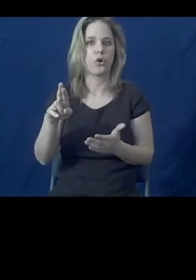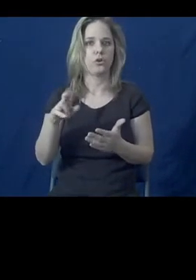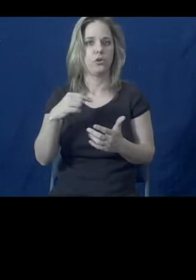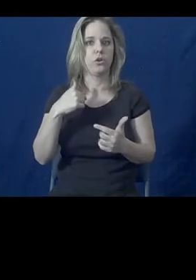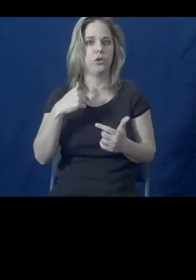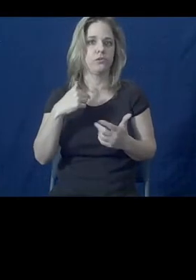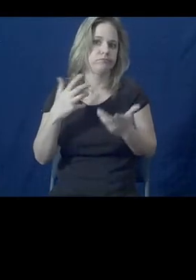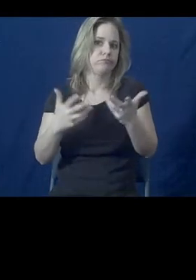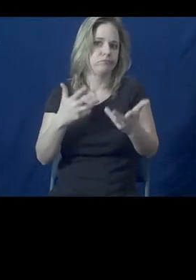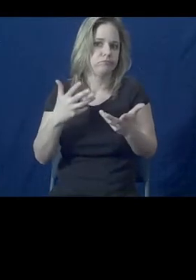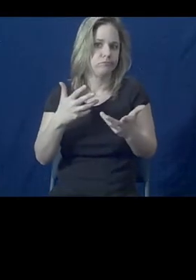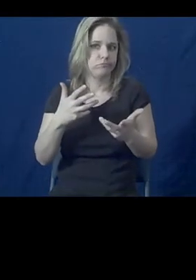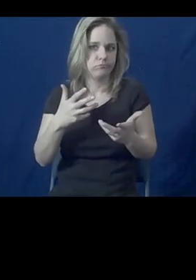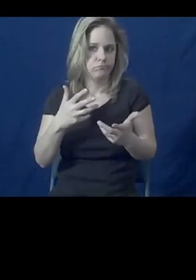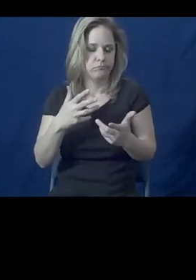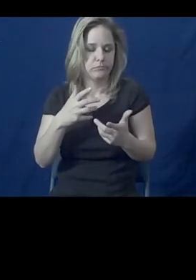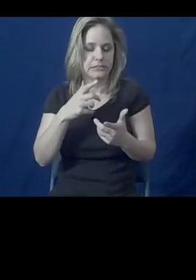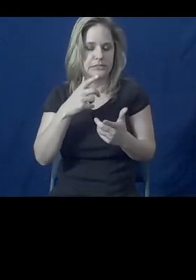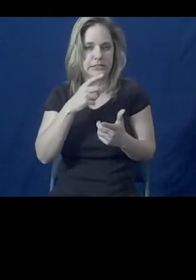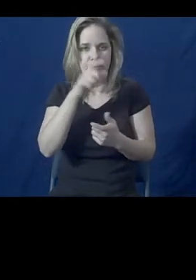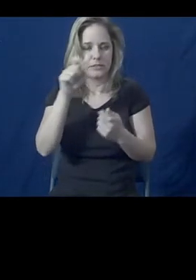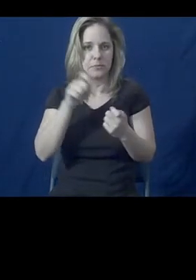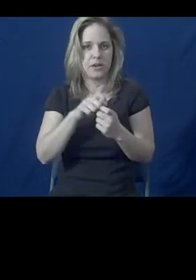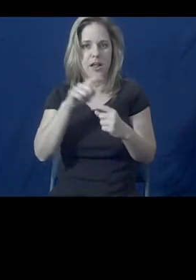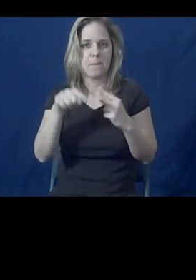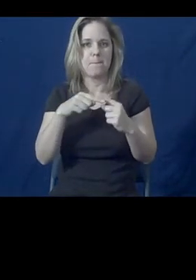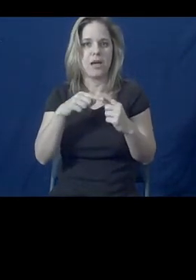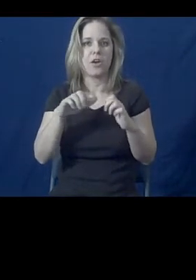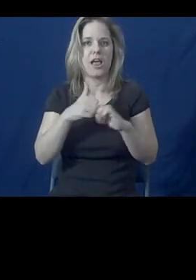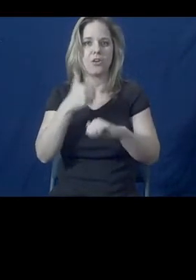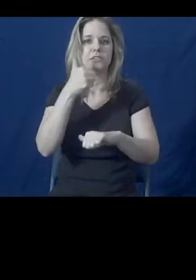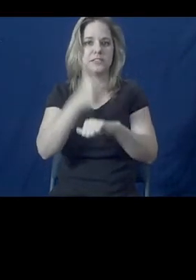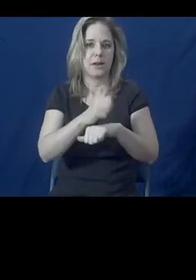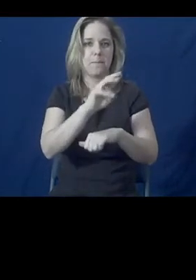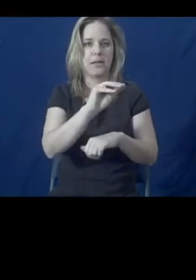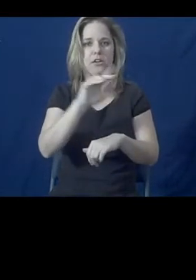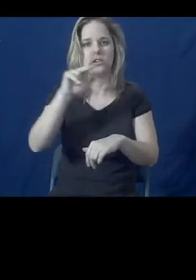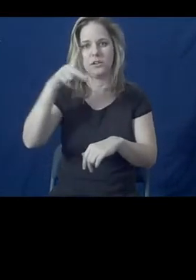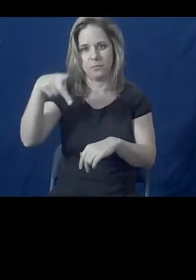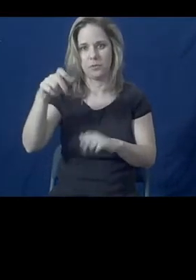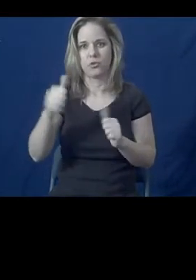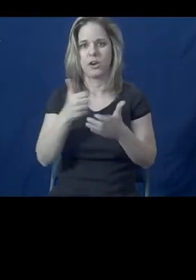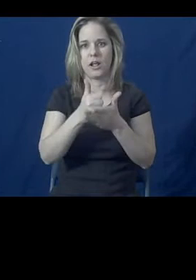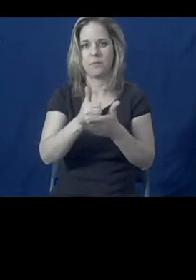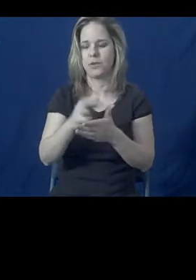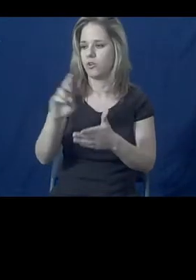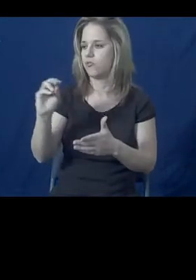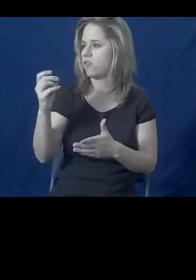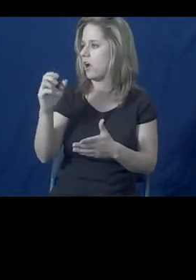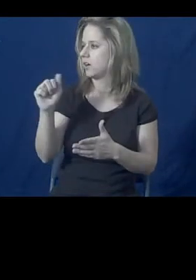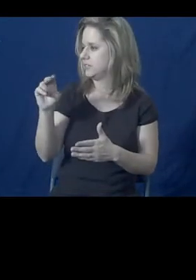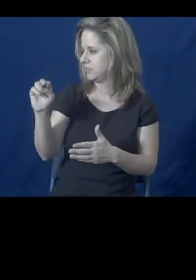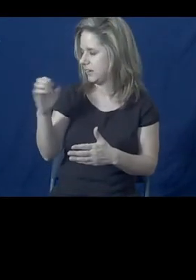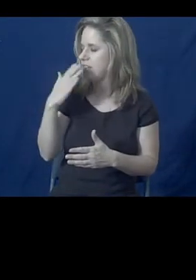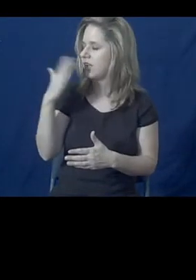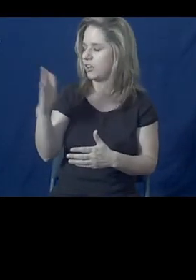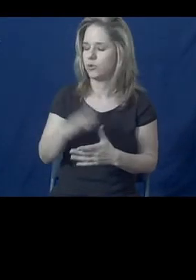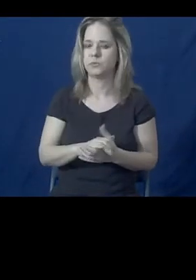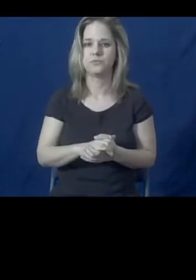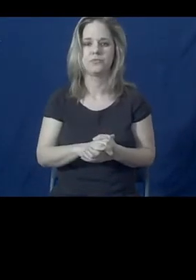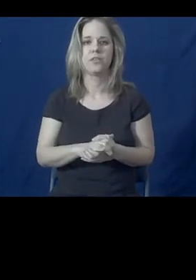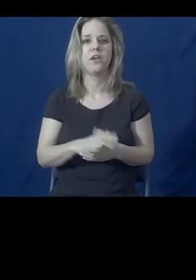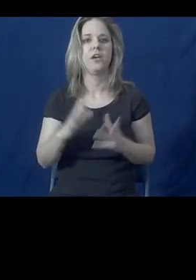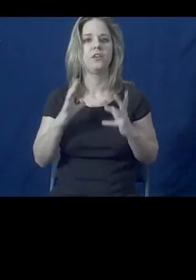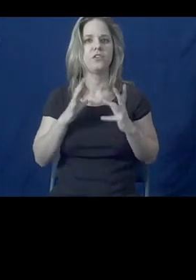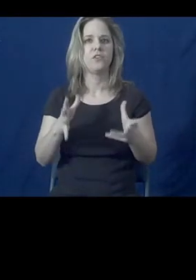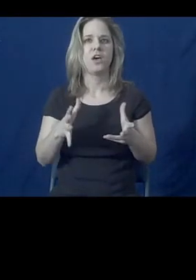the issue of exploring and building a medical-legal partnership. Great. Thank you. So, to kind of bring